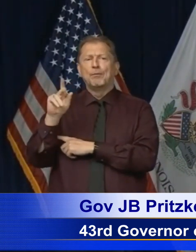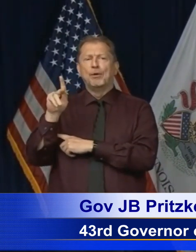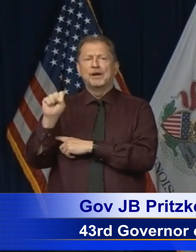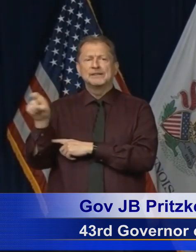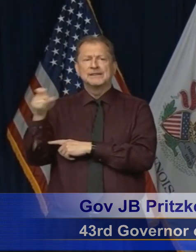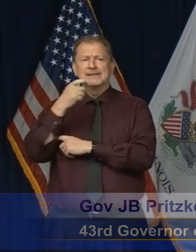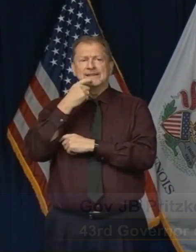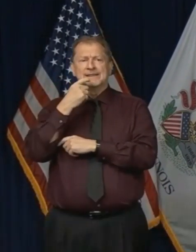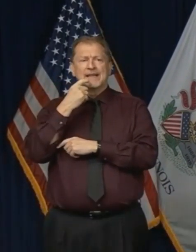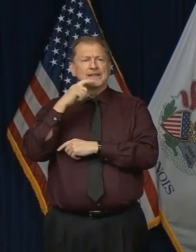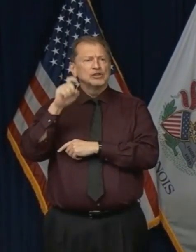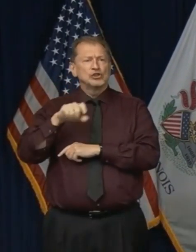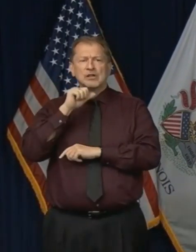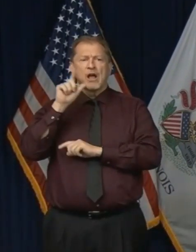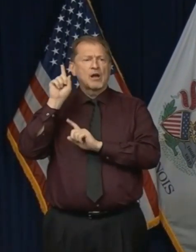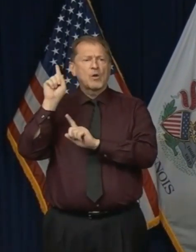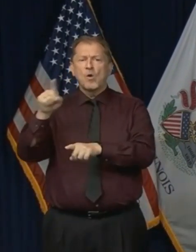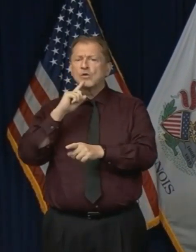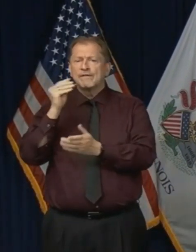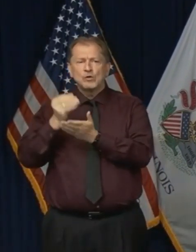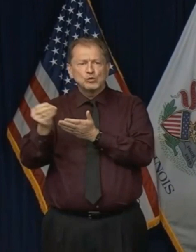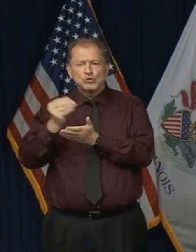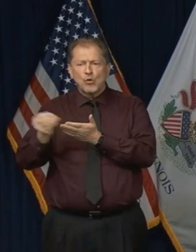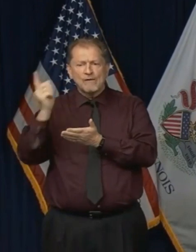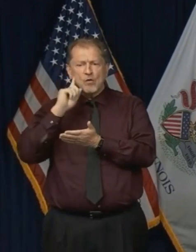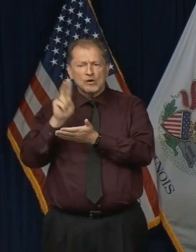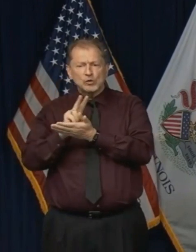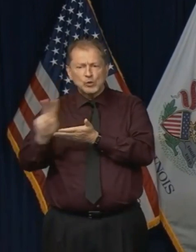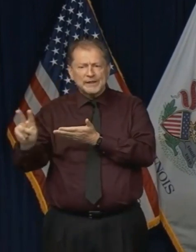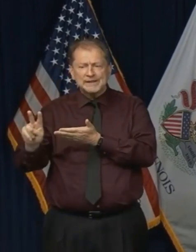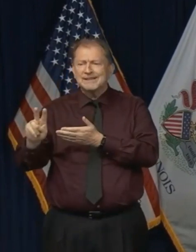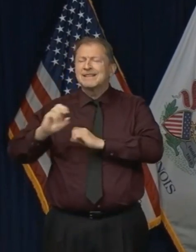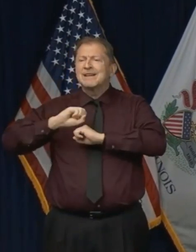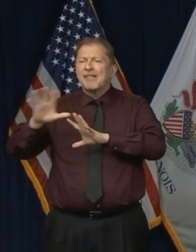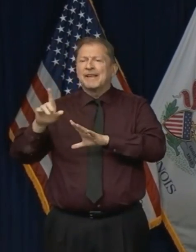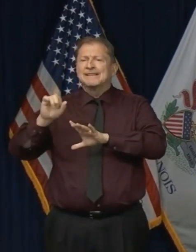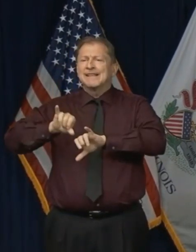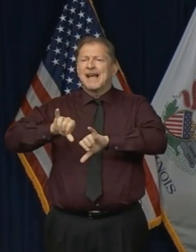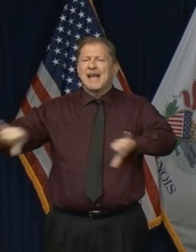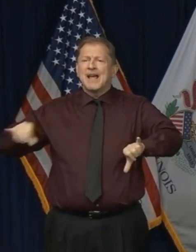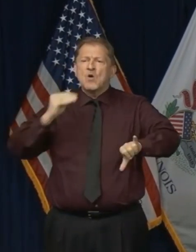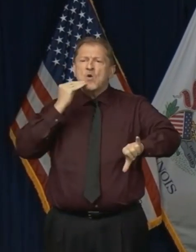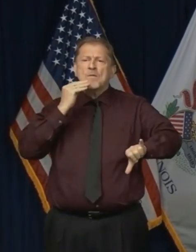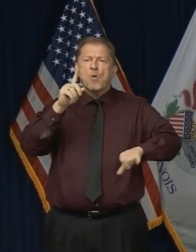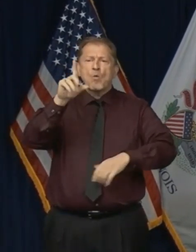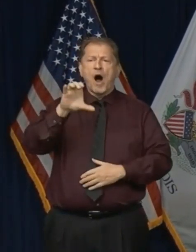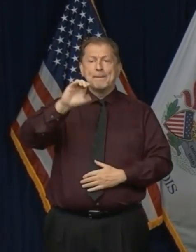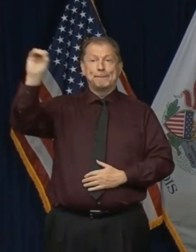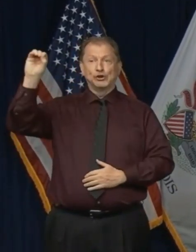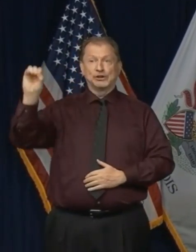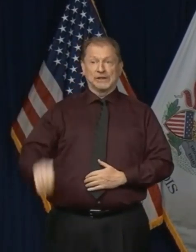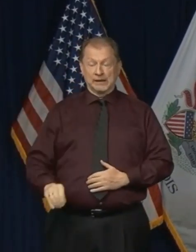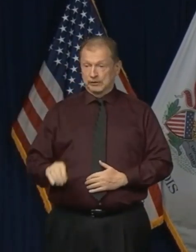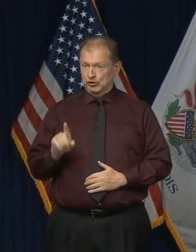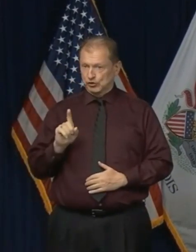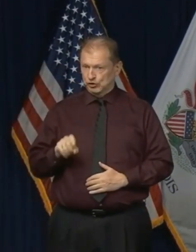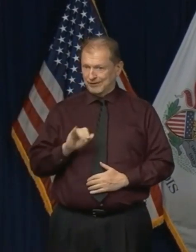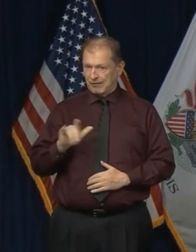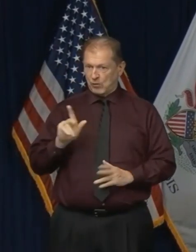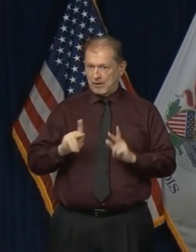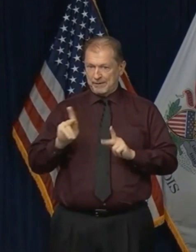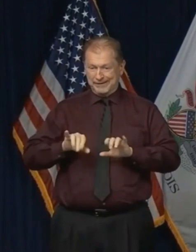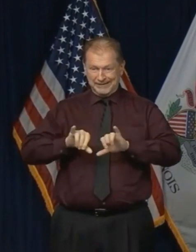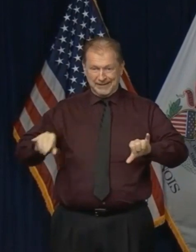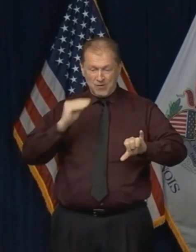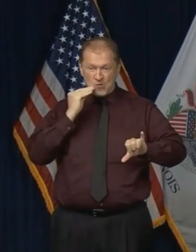no grocery store for the next two weeks. Nothing. Stay home completely. Should Illinoisans follow that advice?